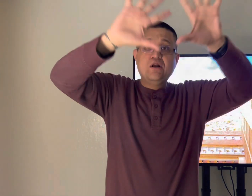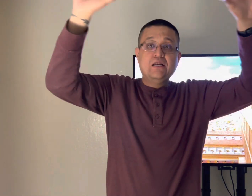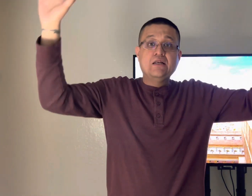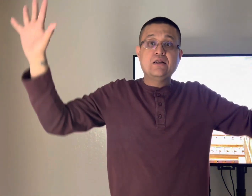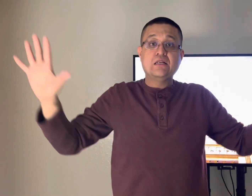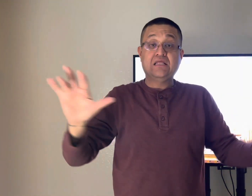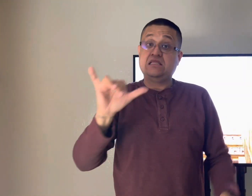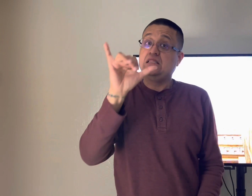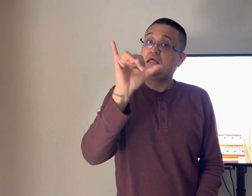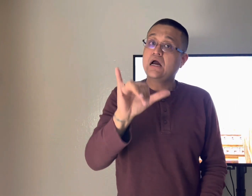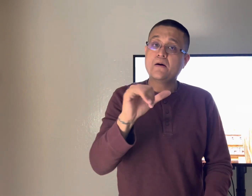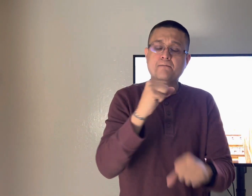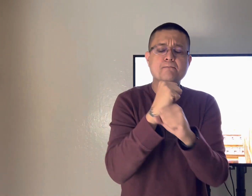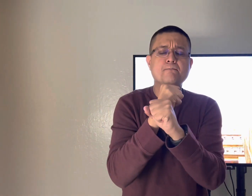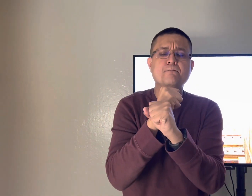remember god is still everywhere